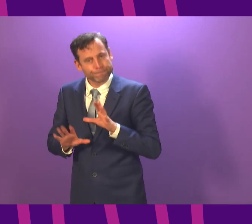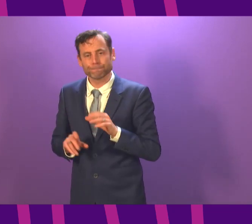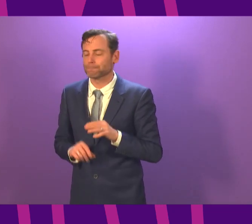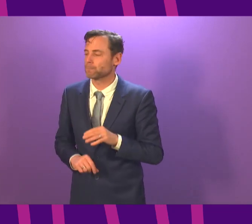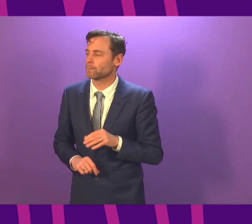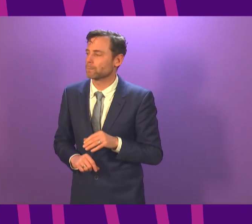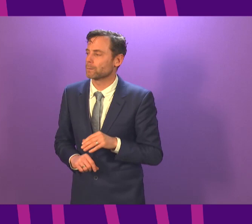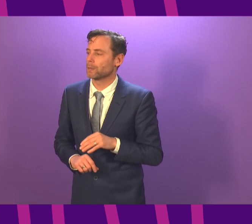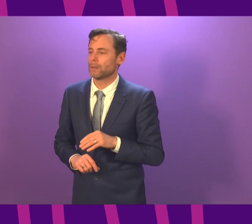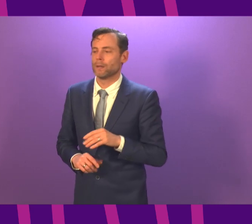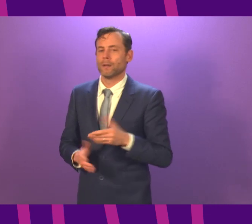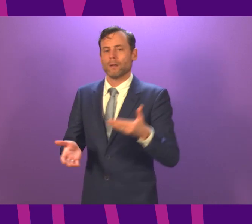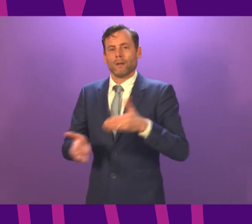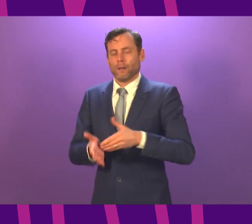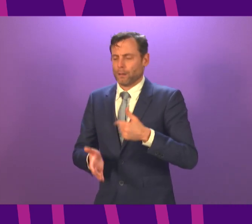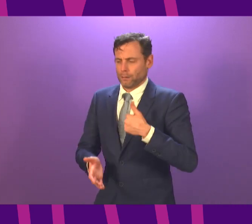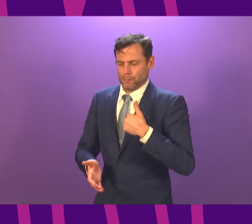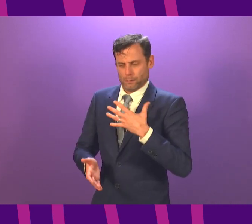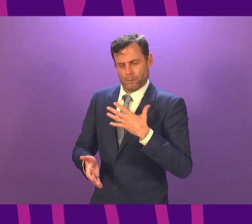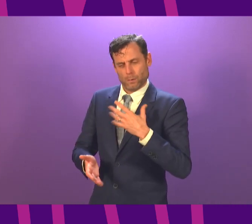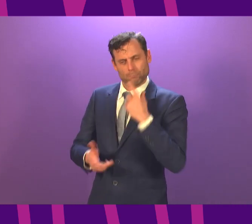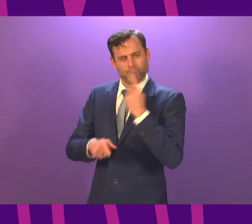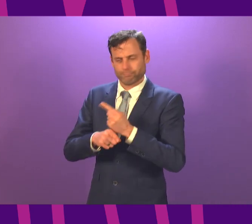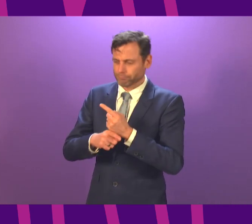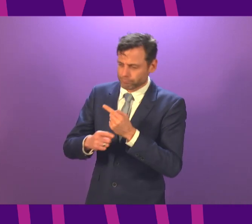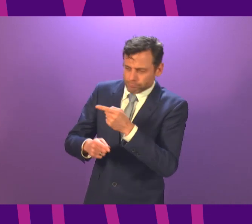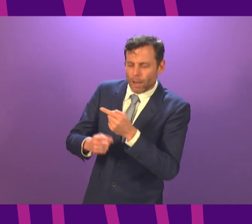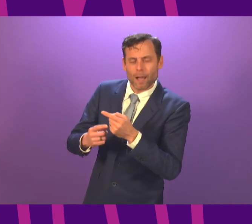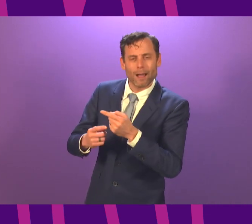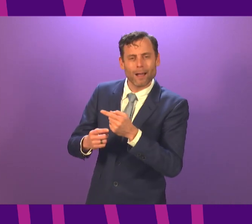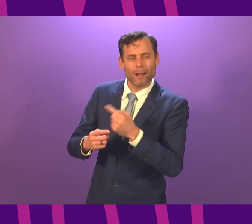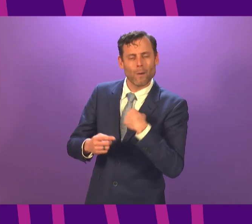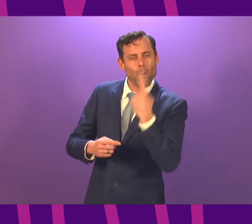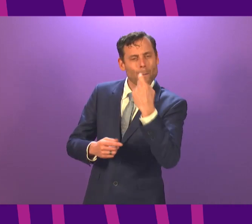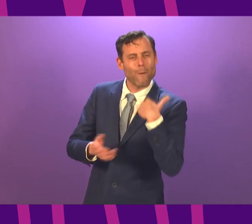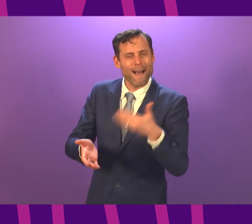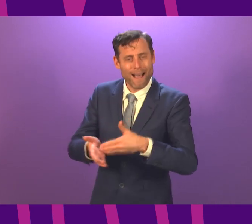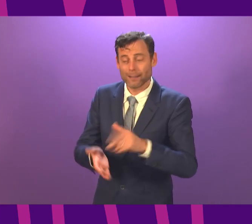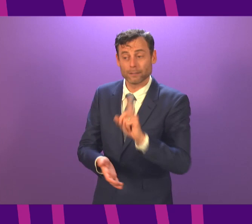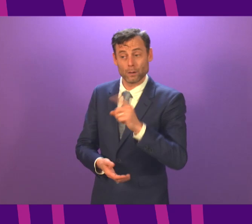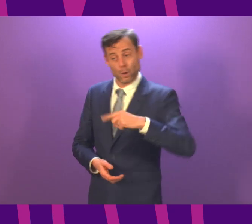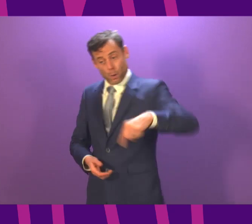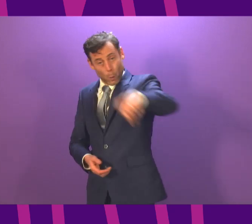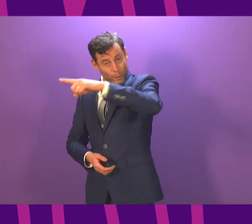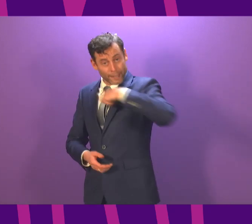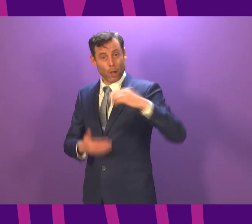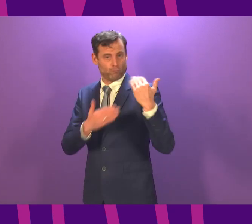point, well, before I just briefly touch on the other point Patrick Harvey raised, we all have a part to play here. If we all abide by and